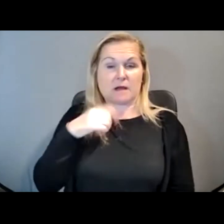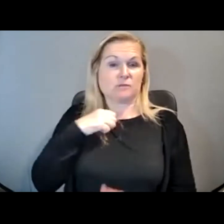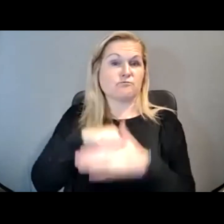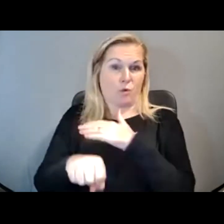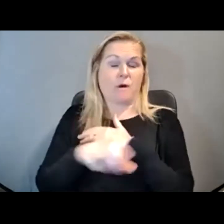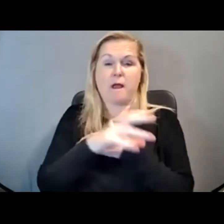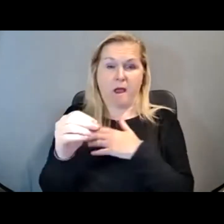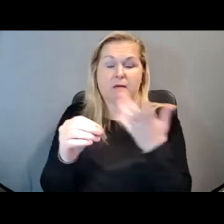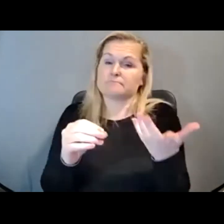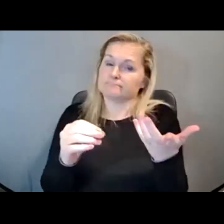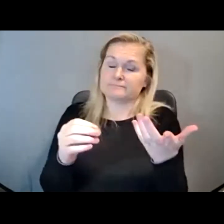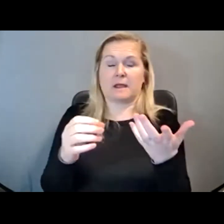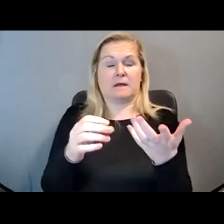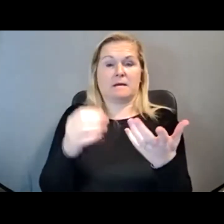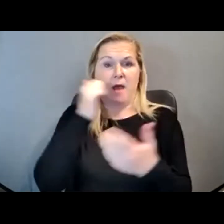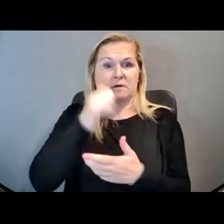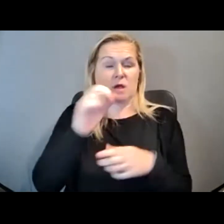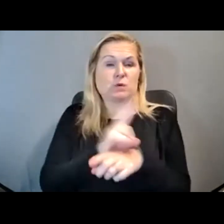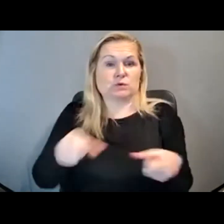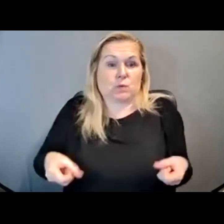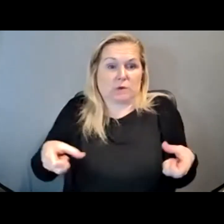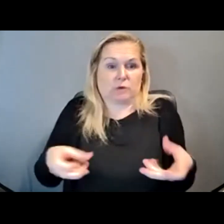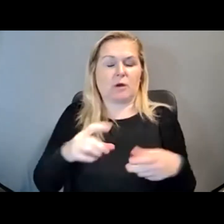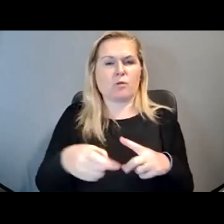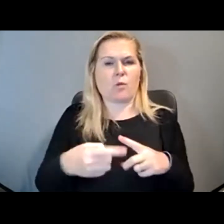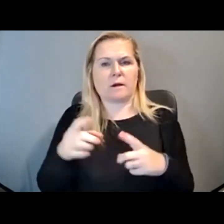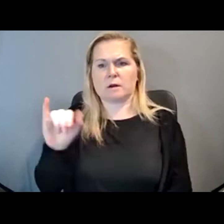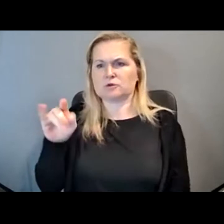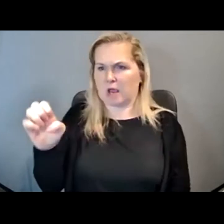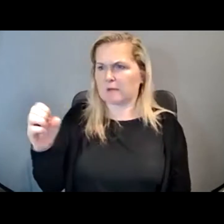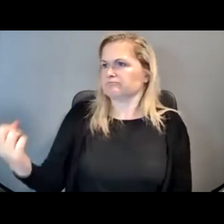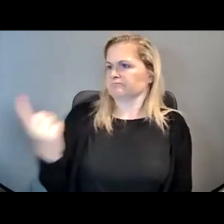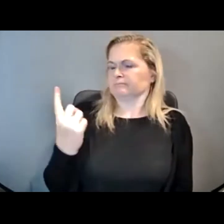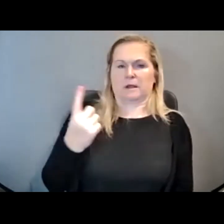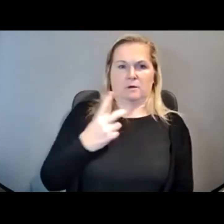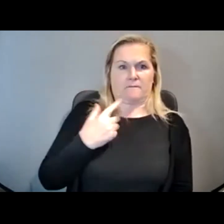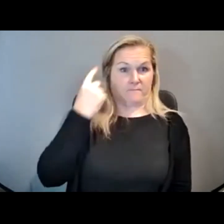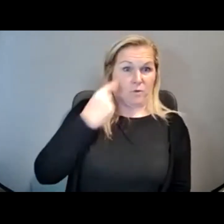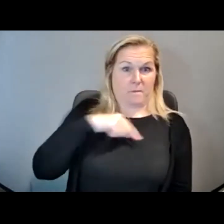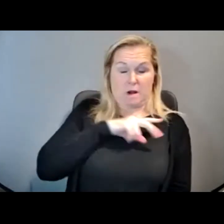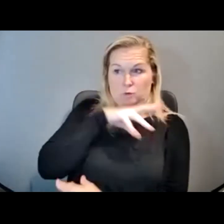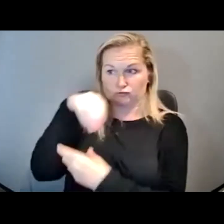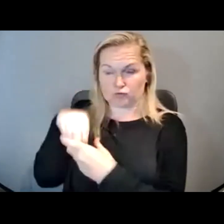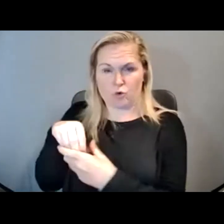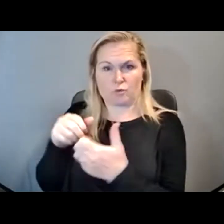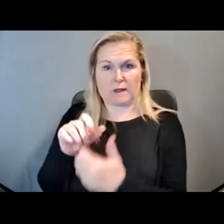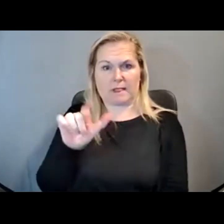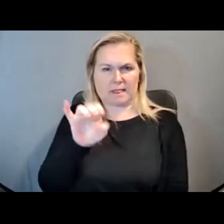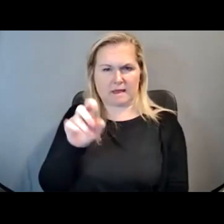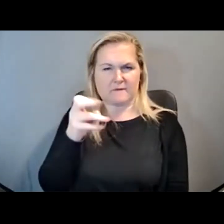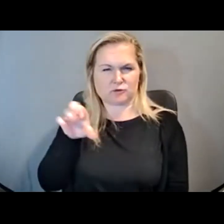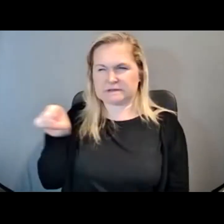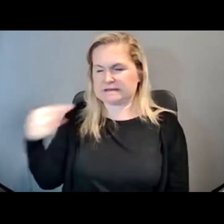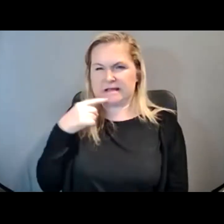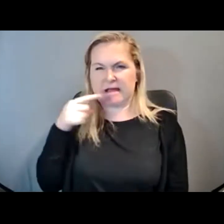wheelchair on a daily basis. And when I was originally approached by James to join Life Ventures, he had said that he had done